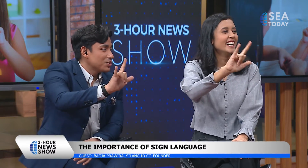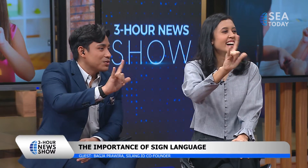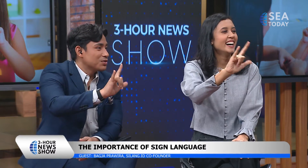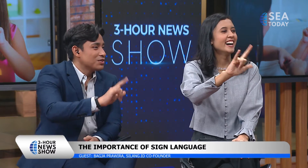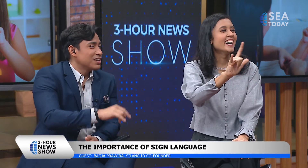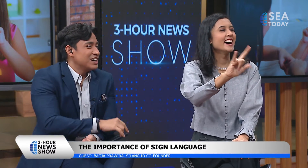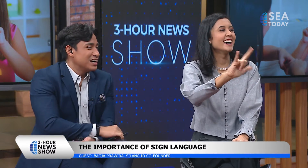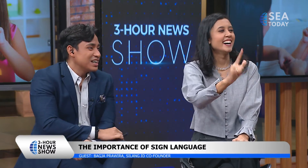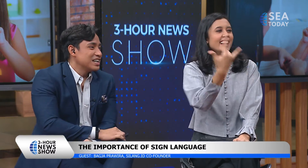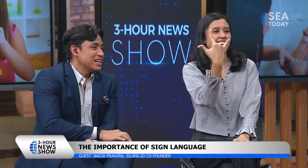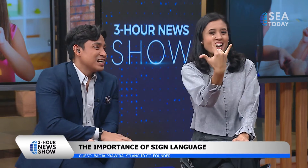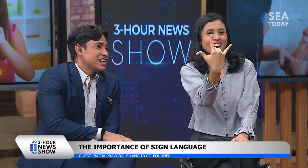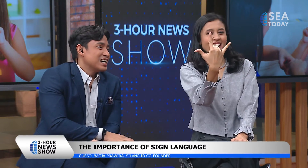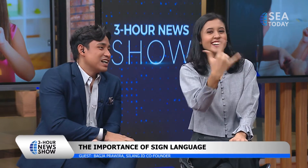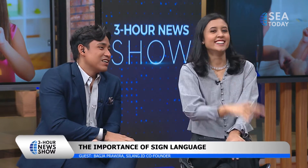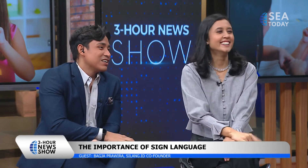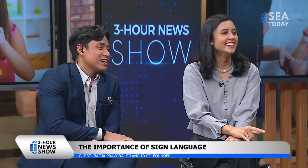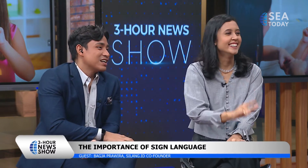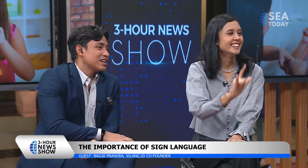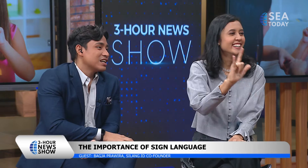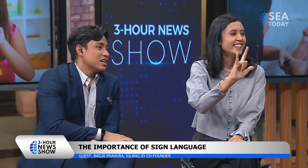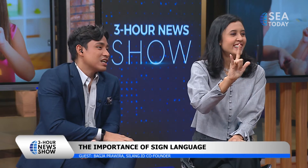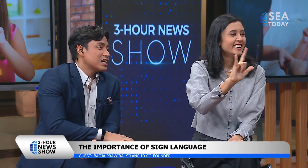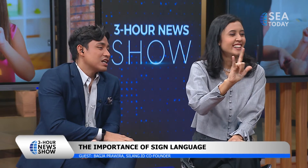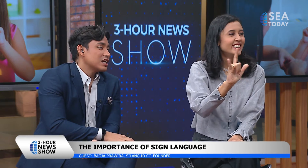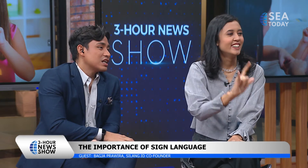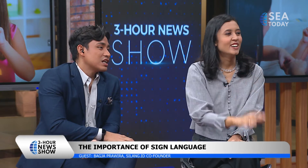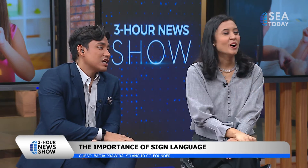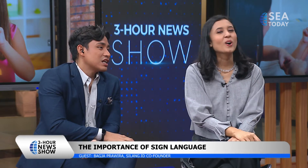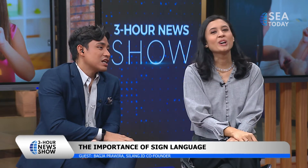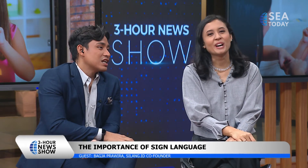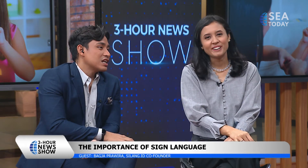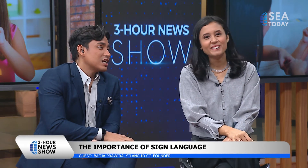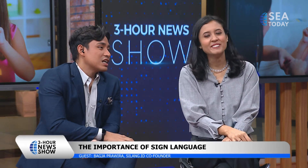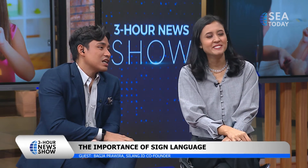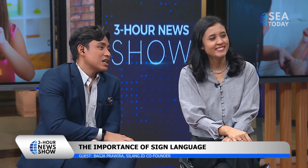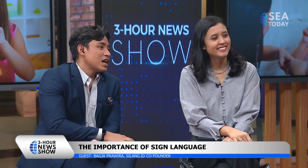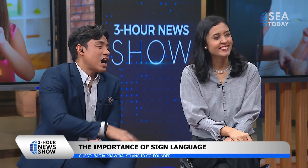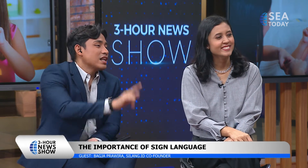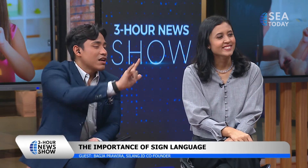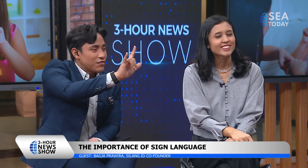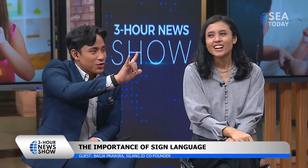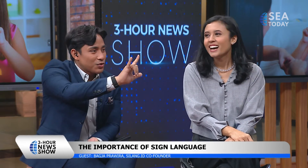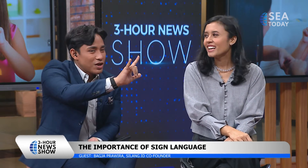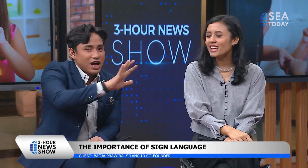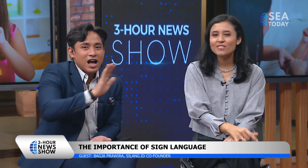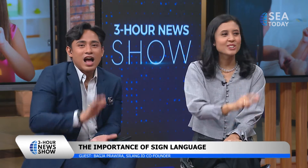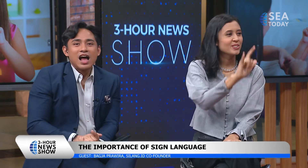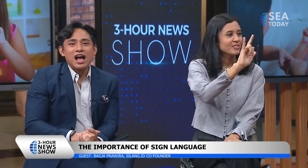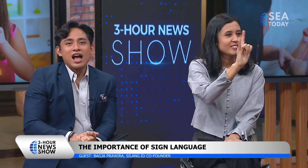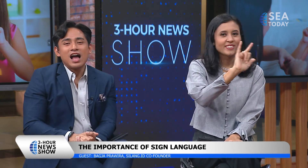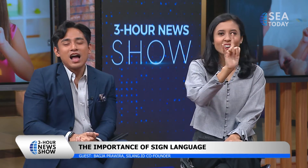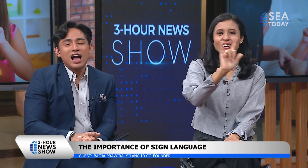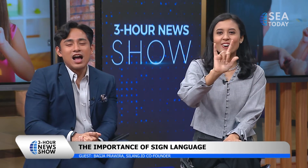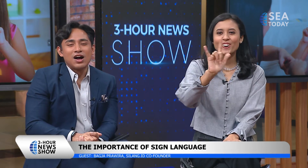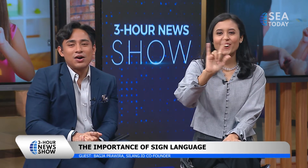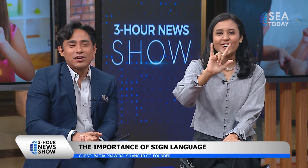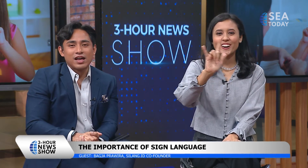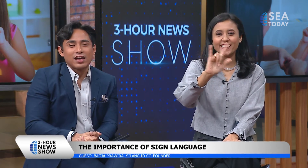close but it's a different one okay i love you i love you okay i